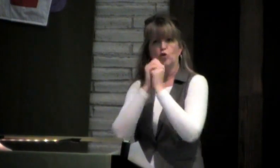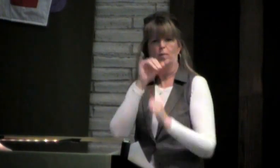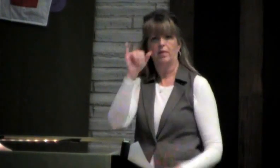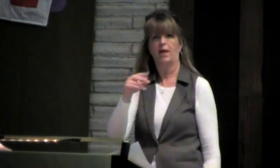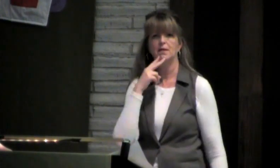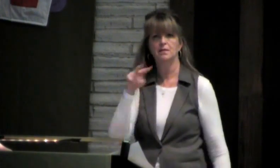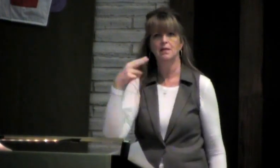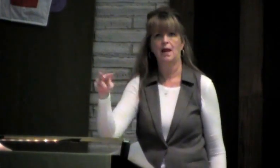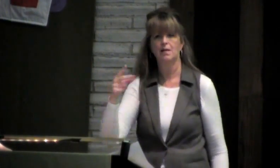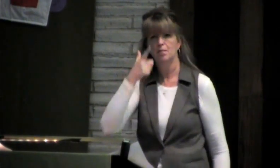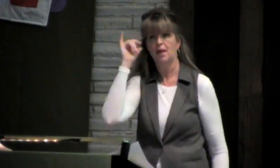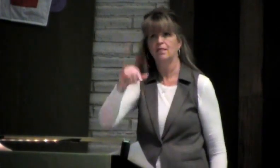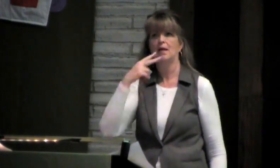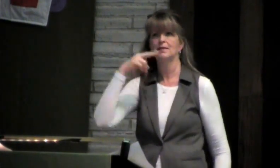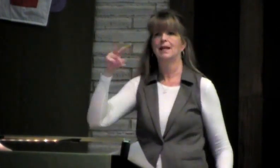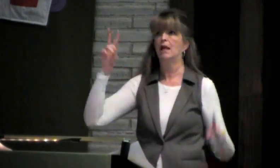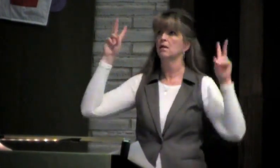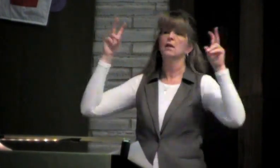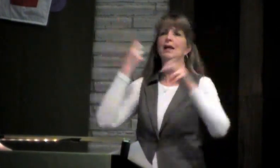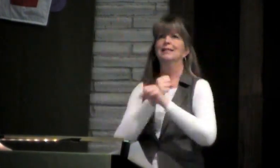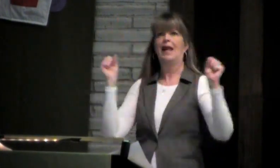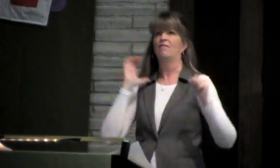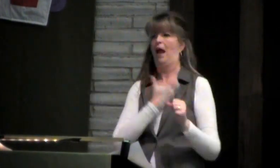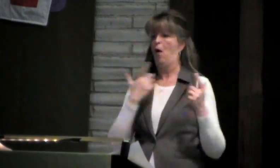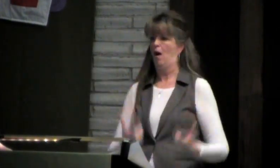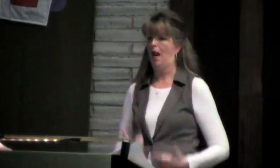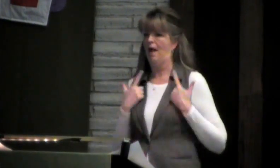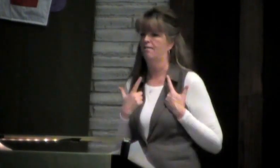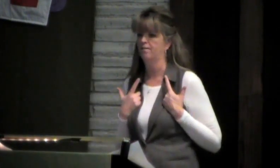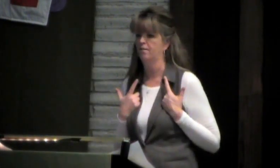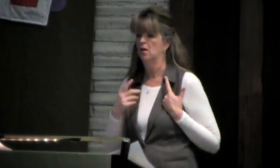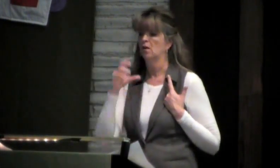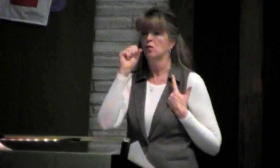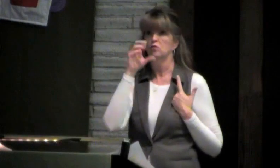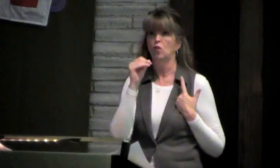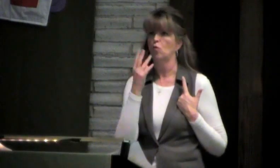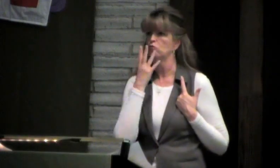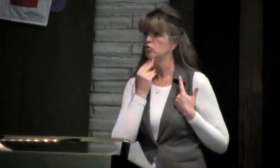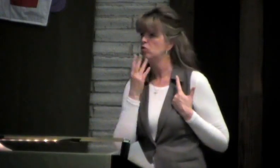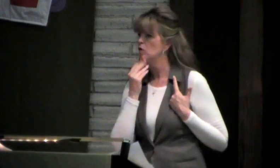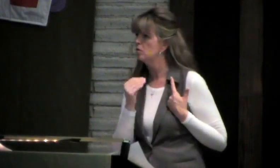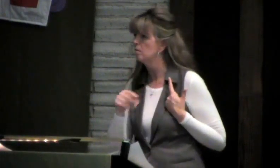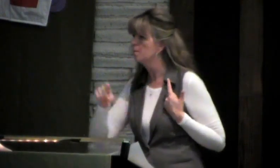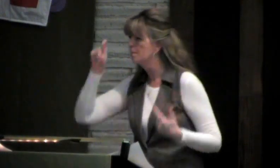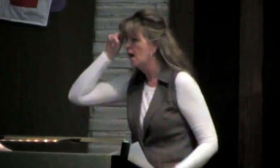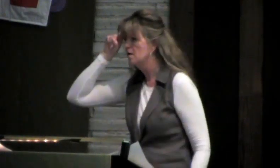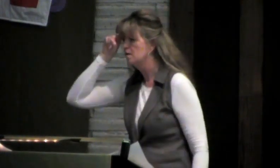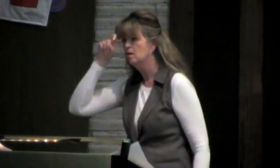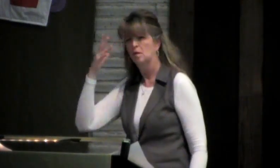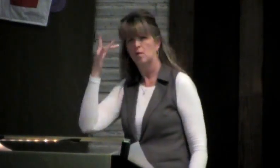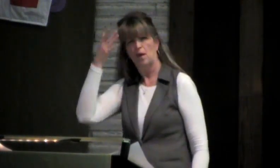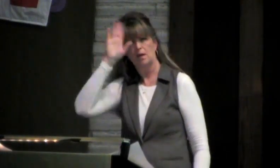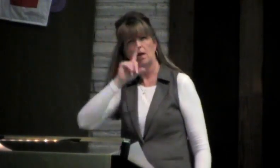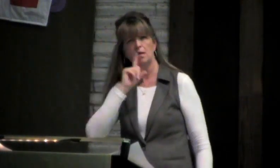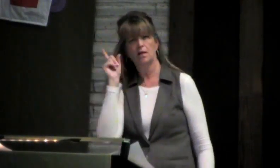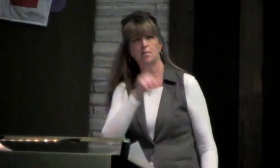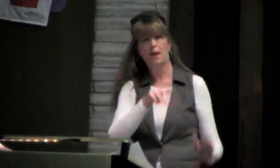thought that the Jewish people were worshipping the snake, and that the snake, and that idol of the snake had saved their